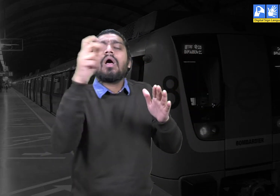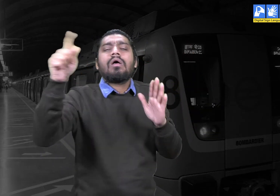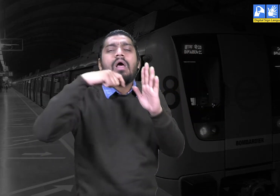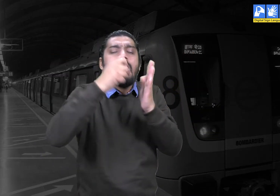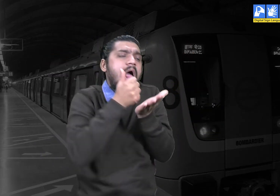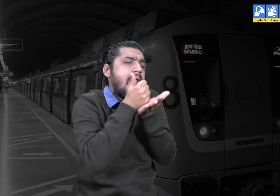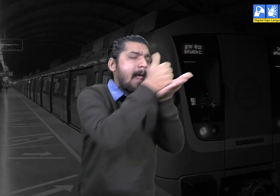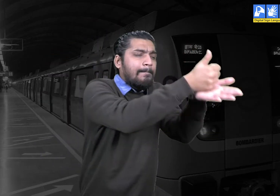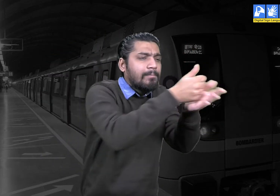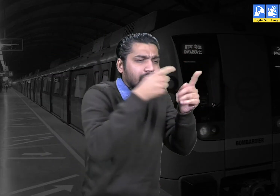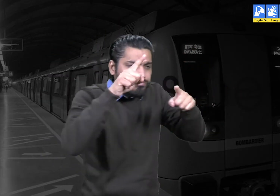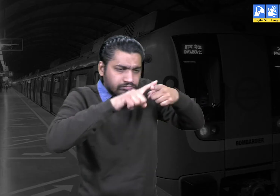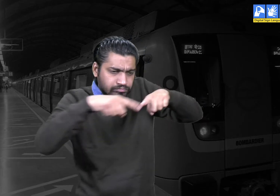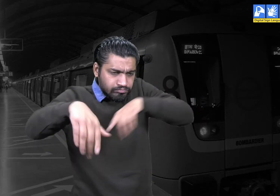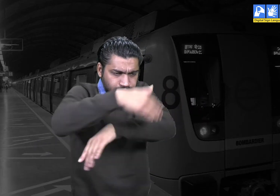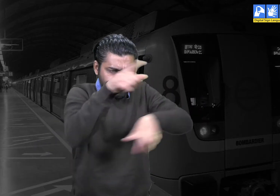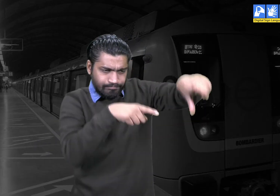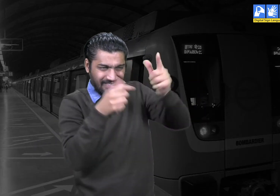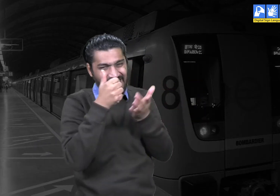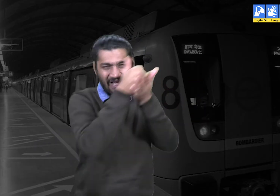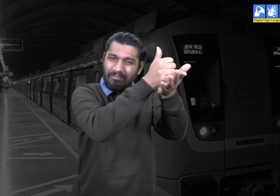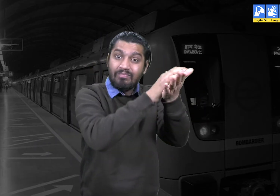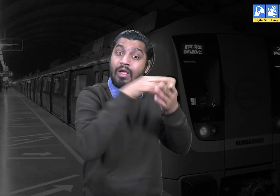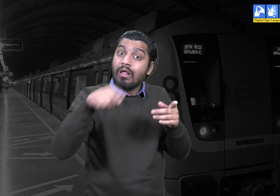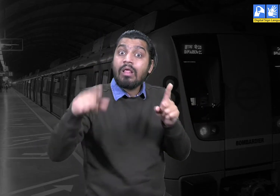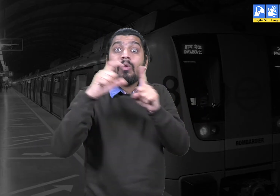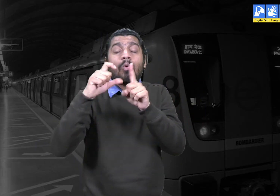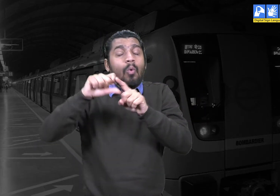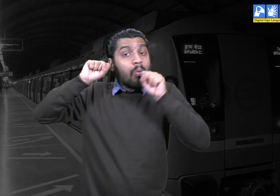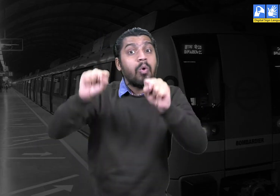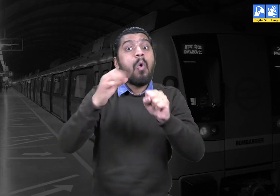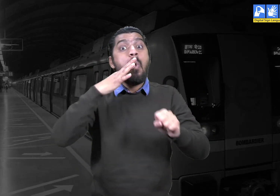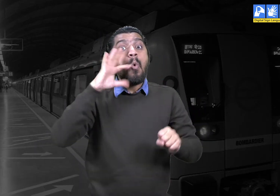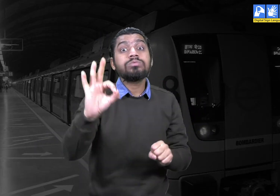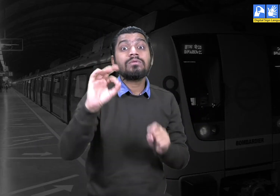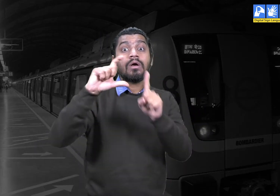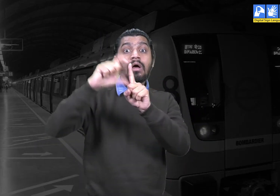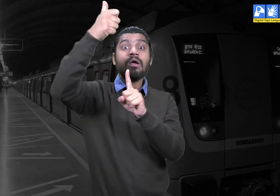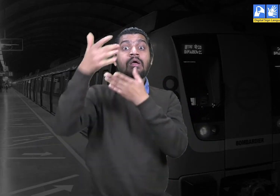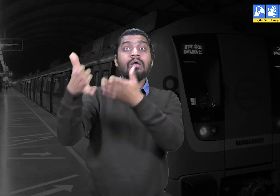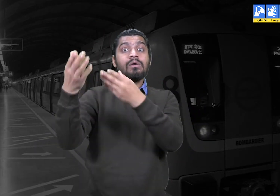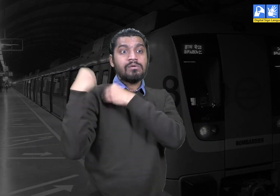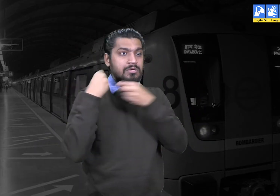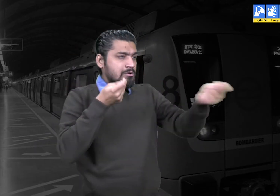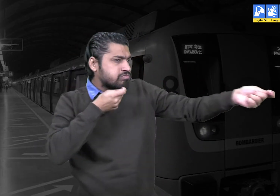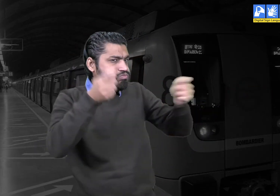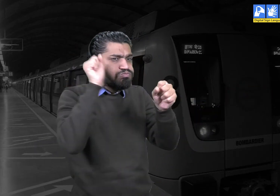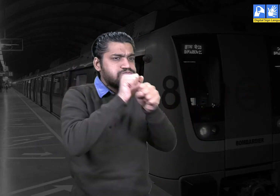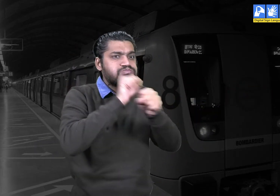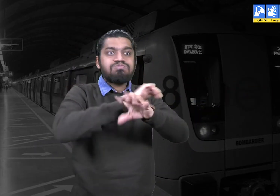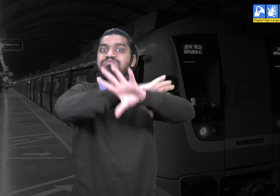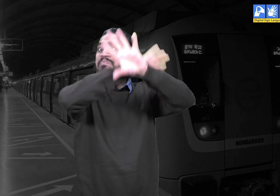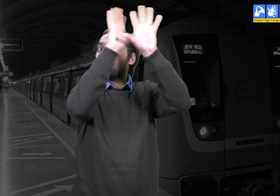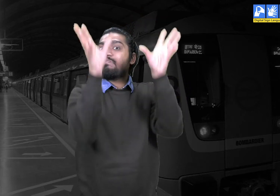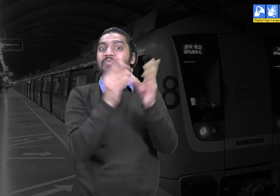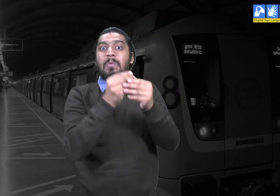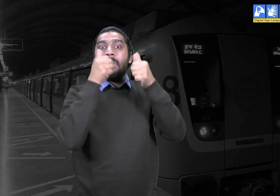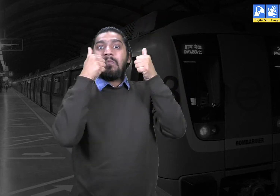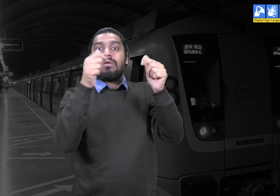to the Kolkata Metro. He provided a lot of exposure to all of them while serving as the director manager of this project and completed his